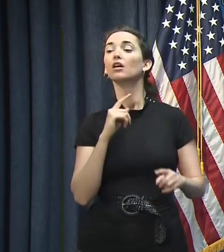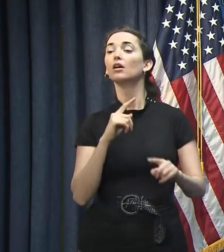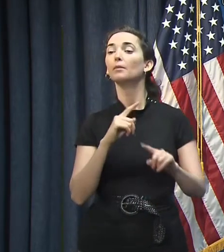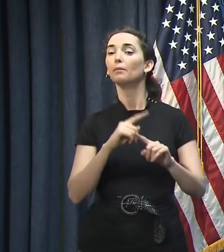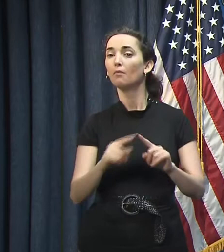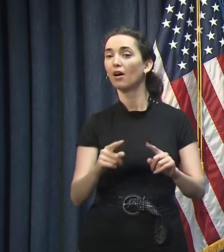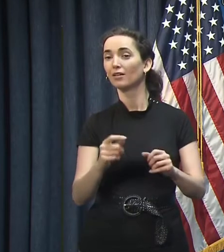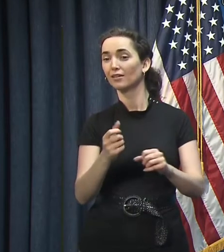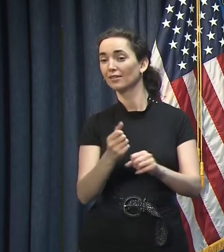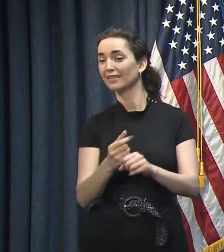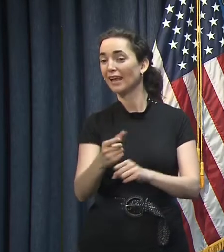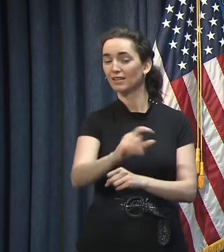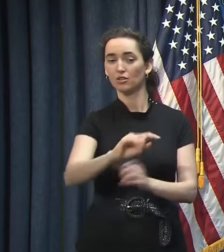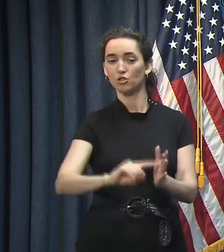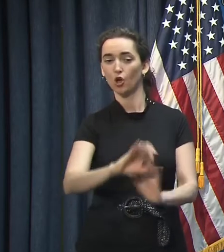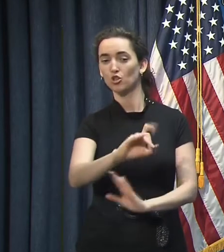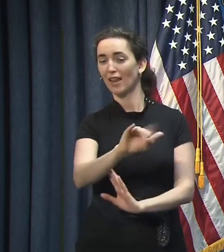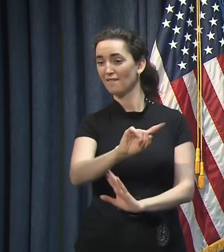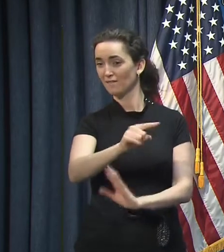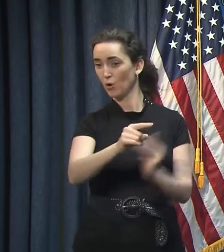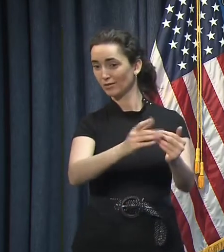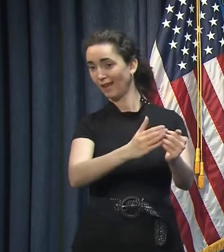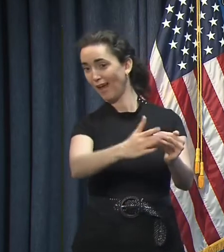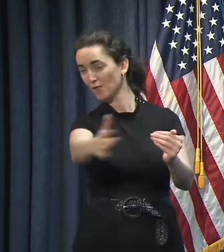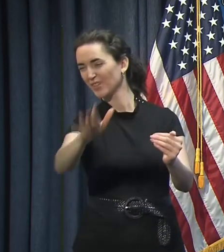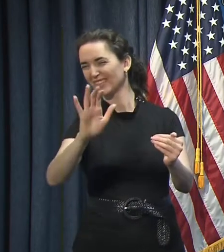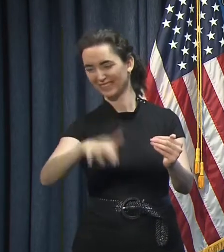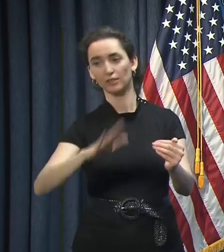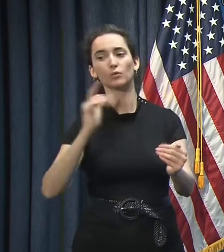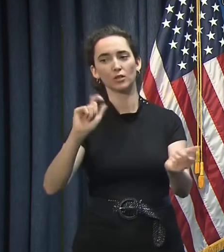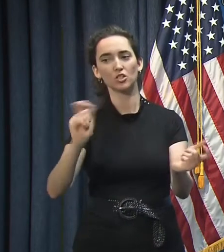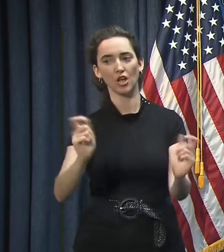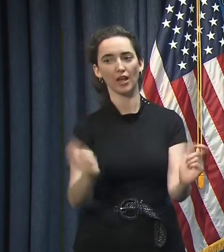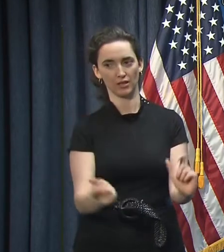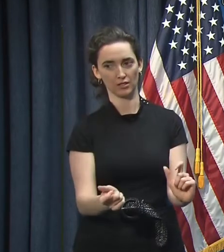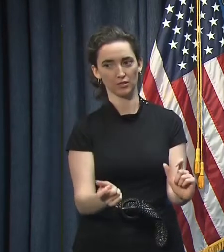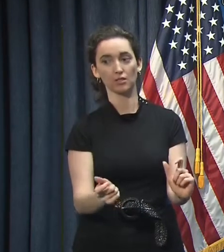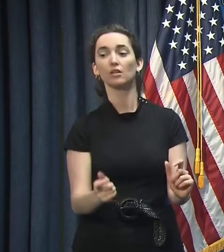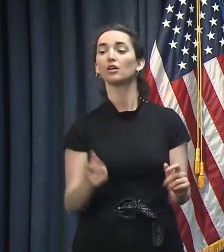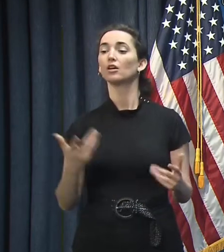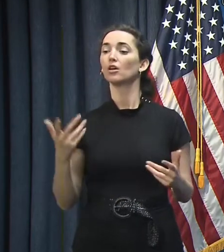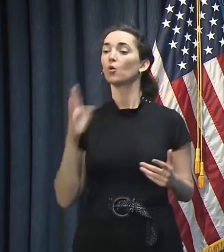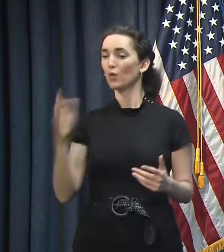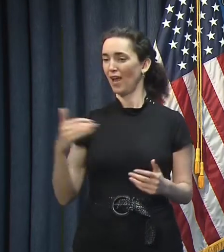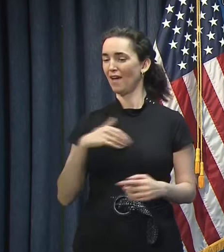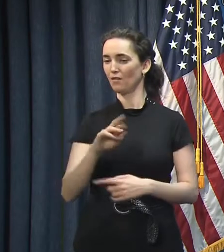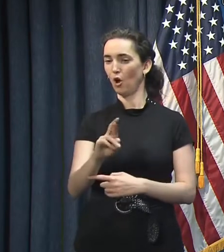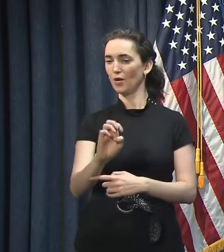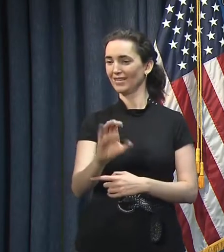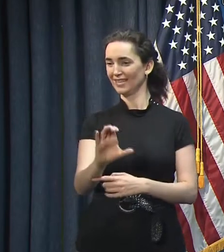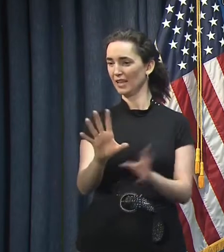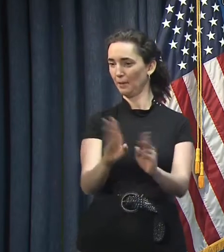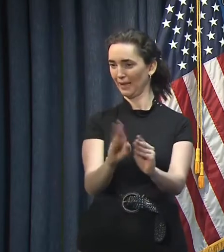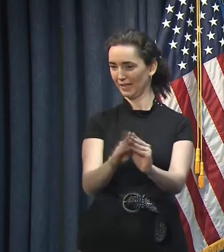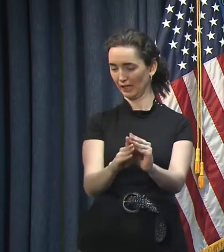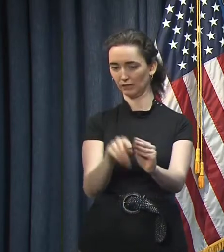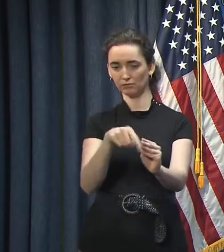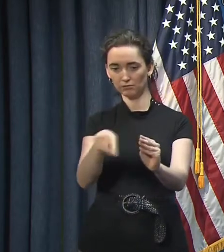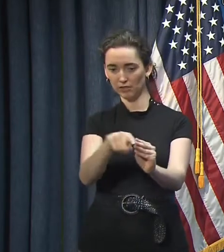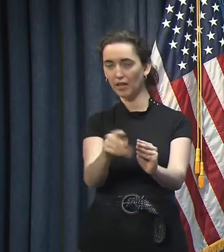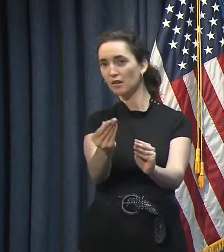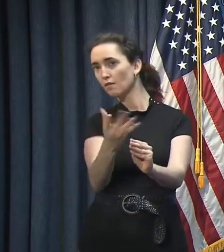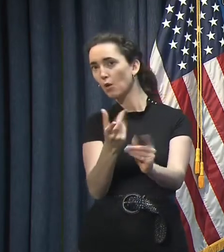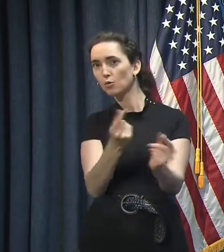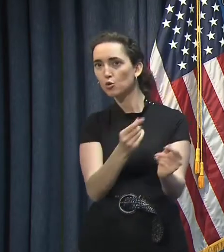the year that starts July 1st. And of course we have to have that REC meeting. And then that's going to inform the whole budget process and everything